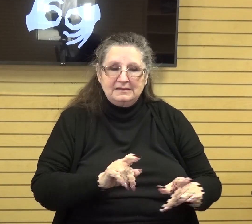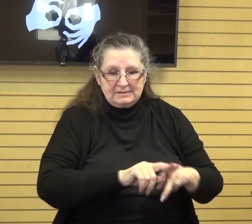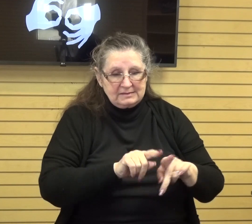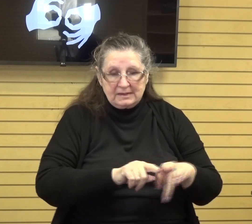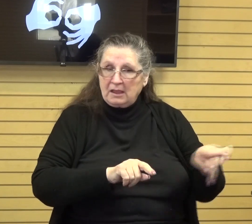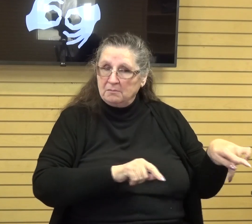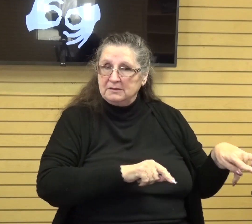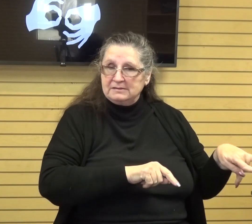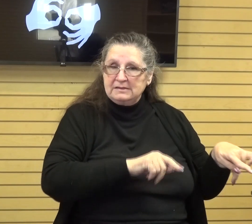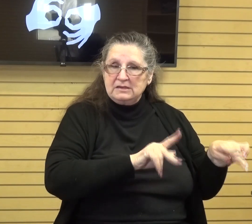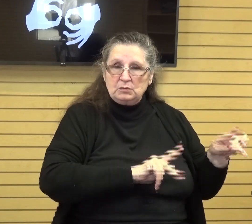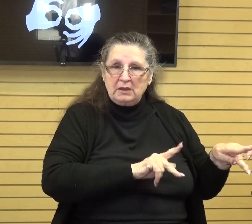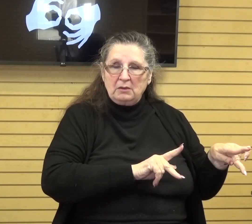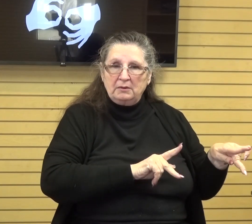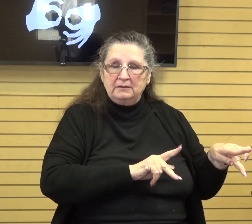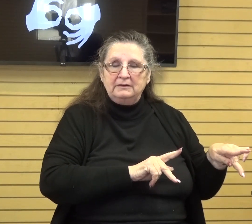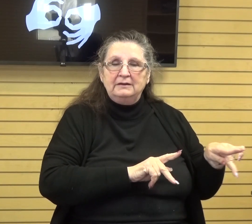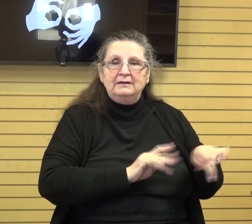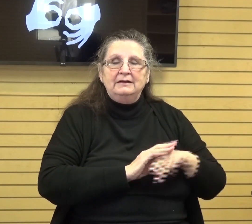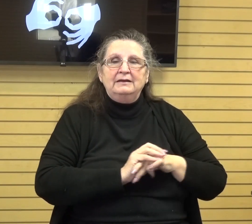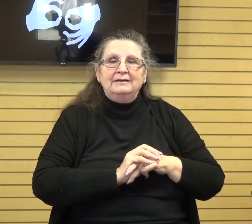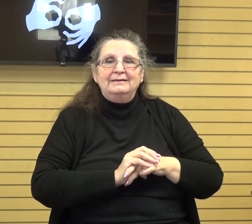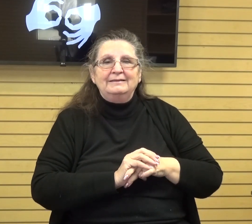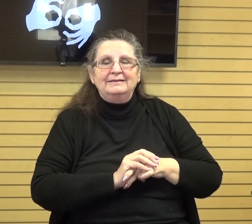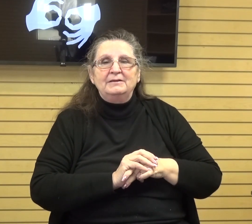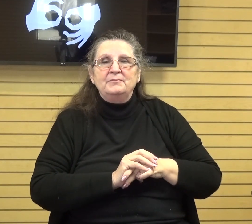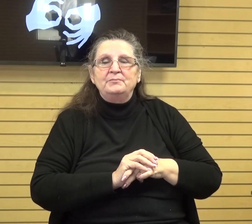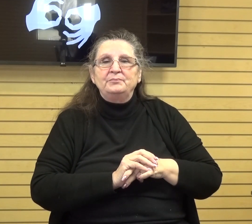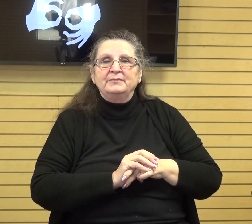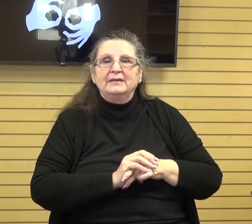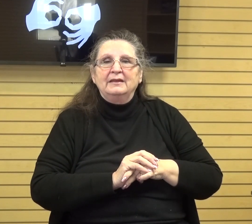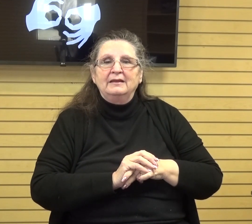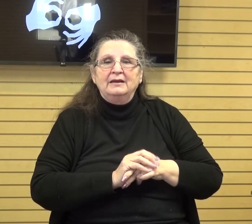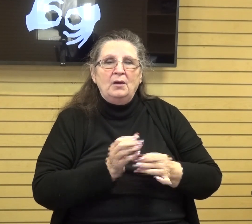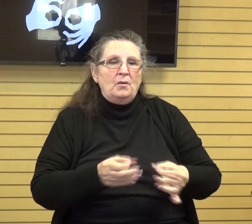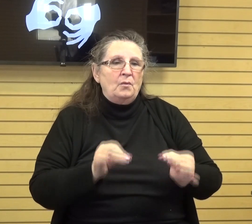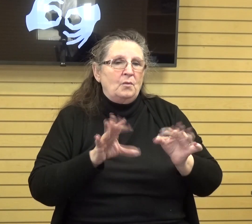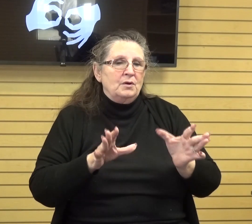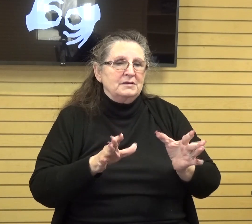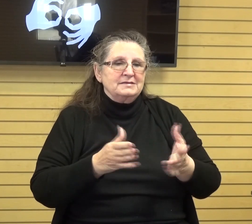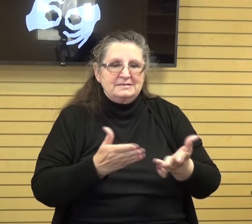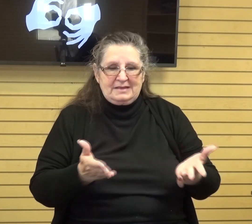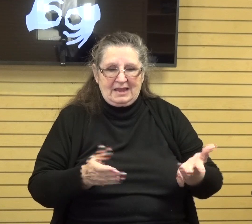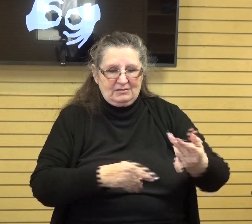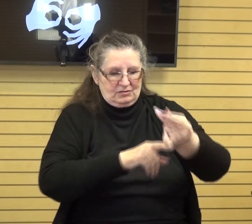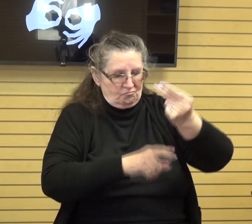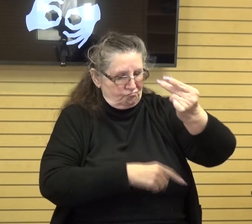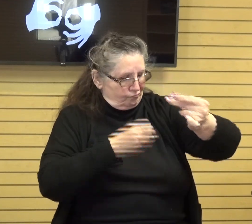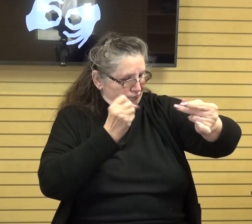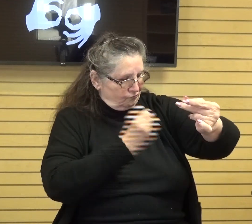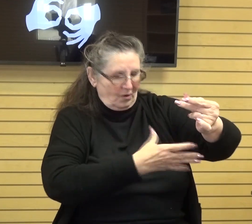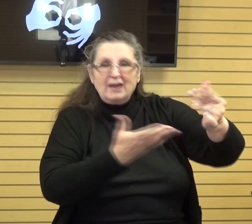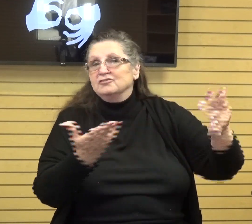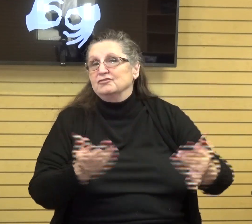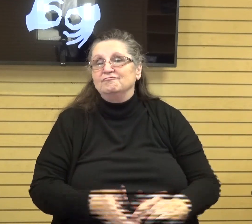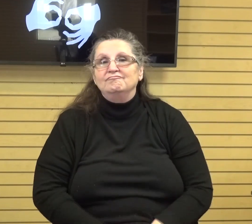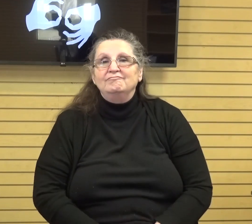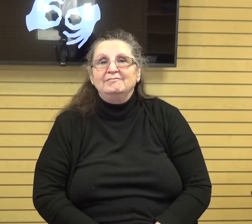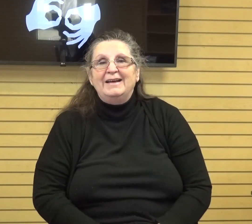actually if you go on google it says worthless things trash and uh i like that i